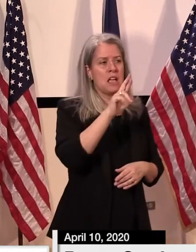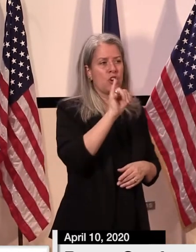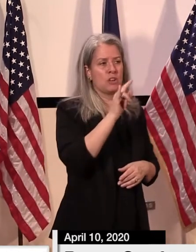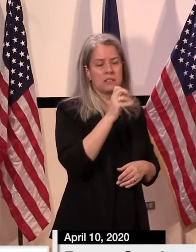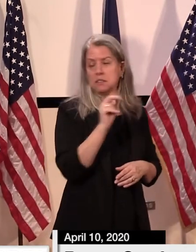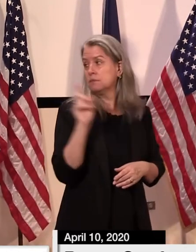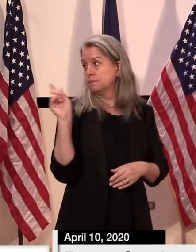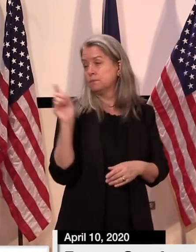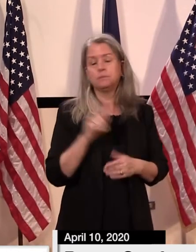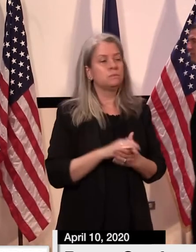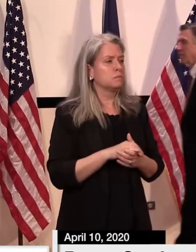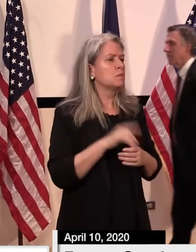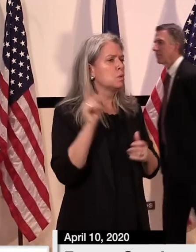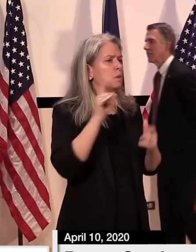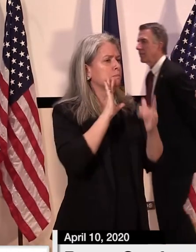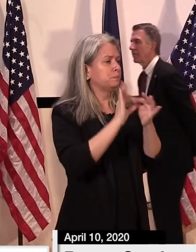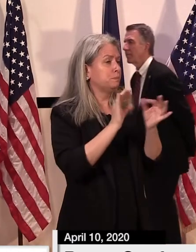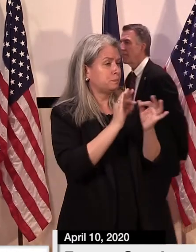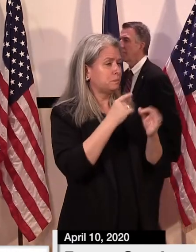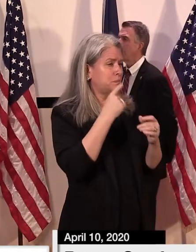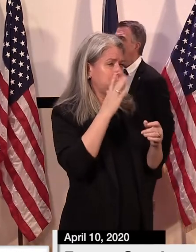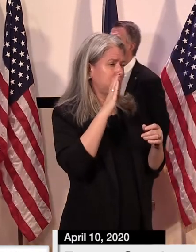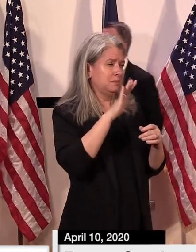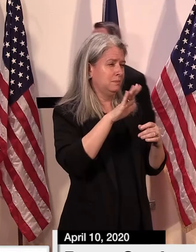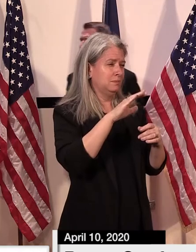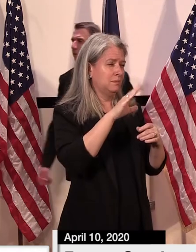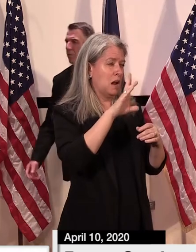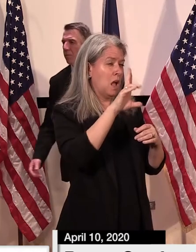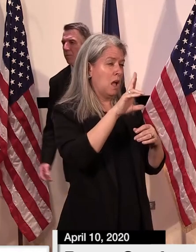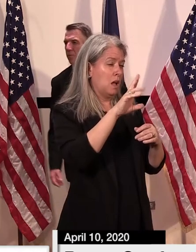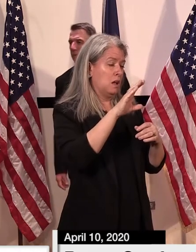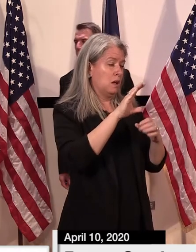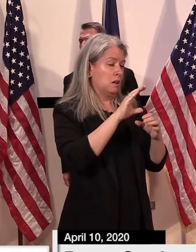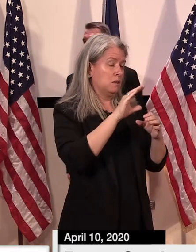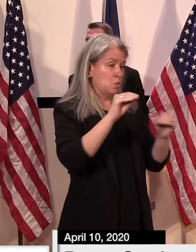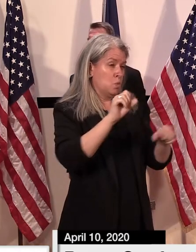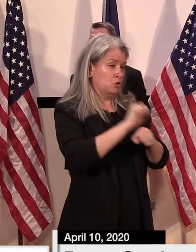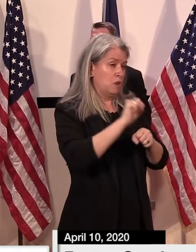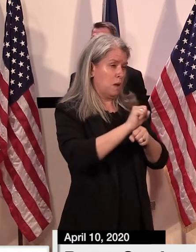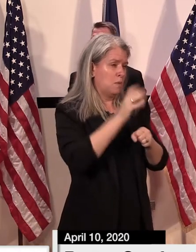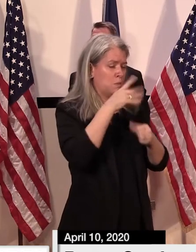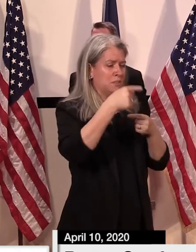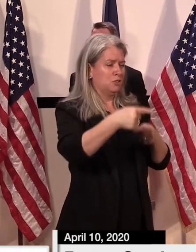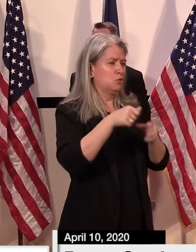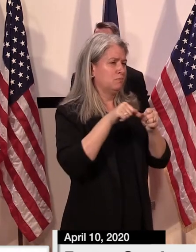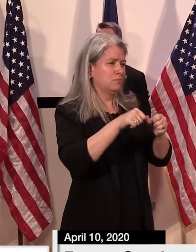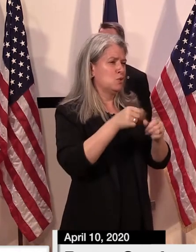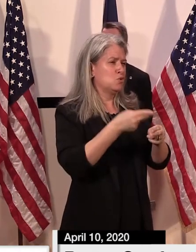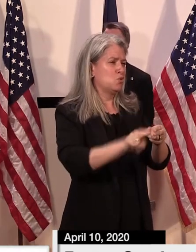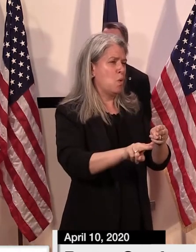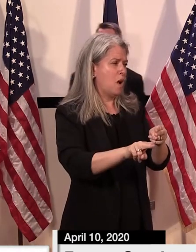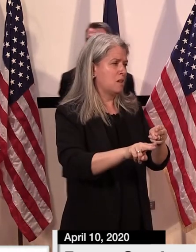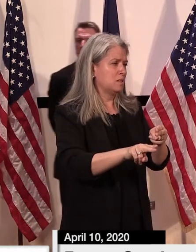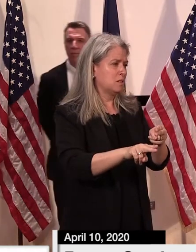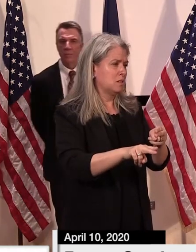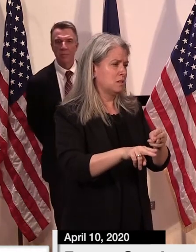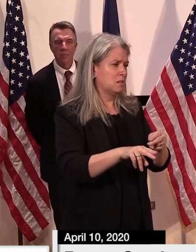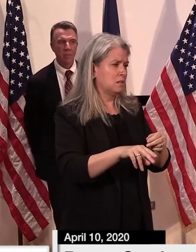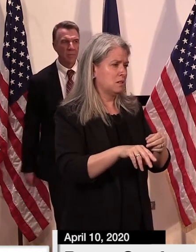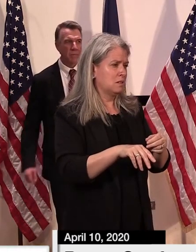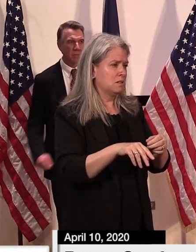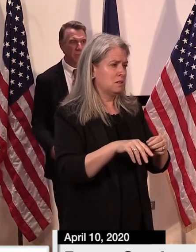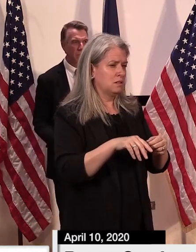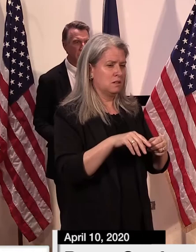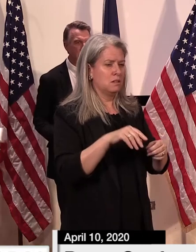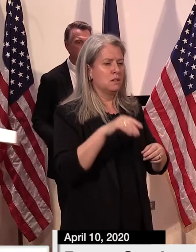mentioned that this is going to be a relatively short unemployment period uh how short are we event and what about uh businesses